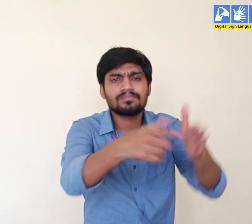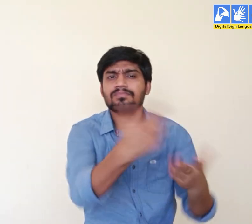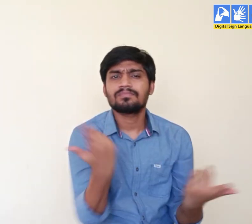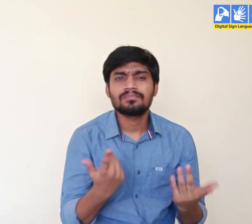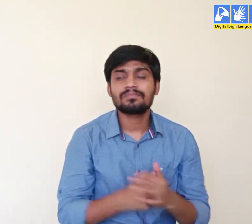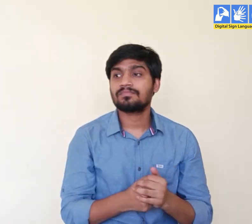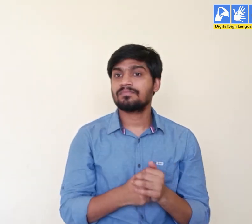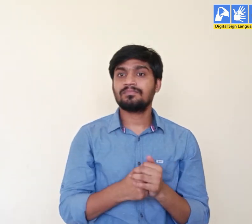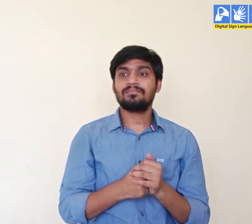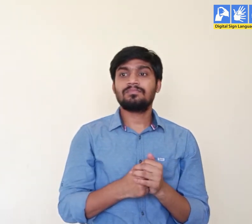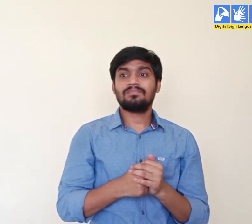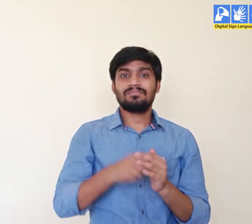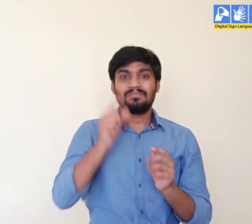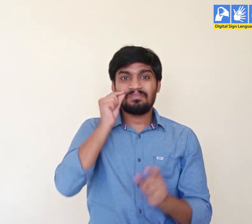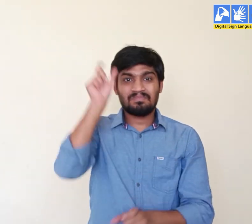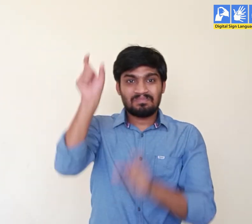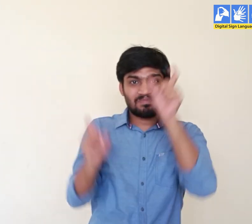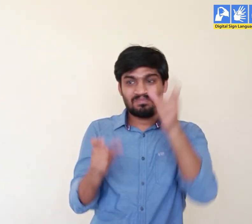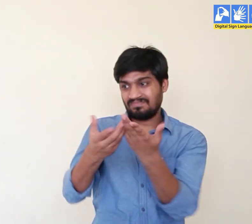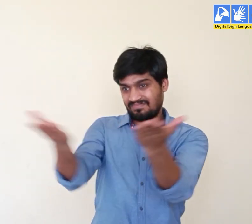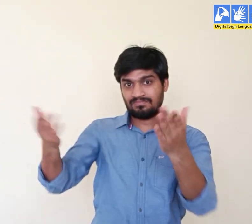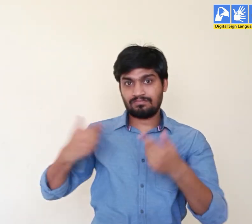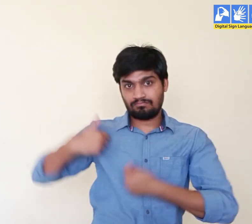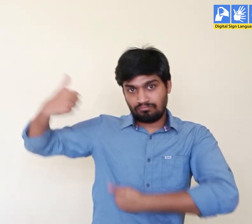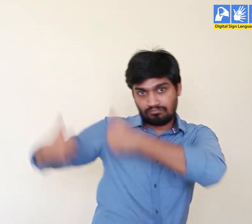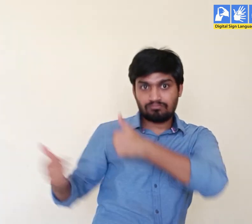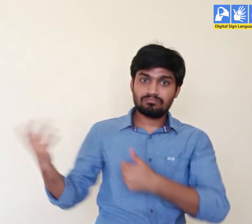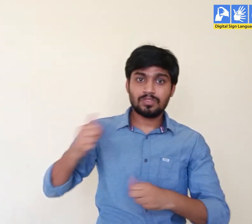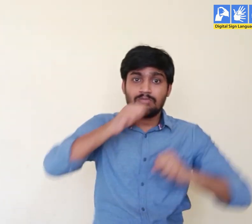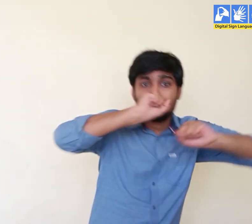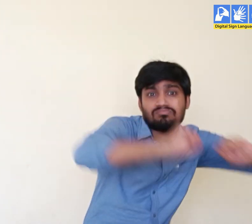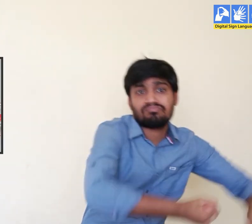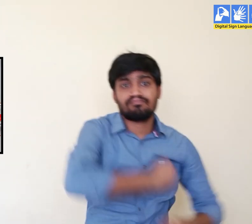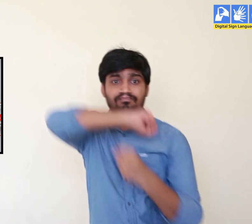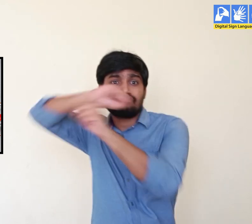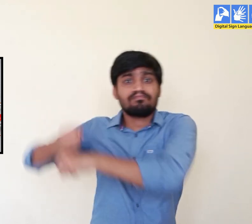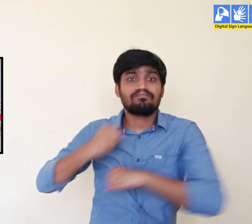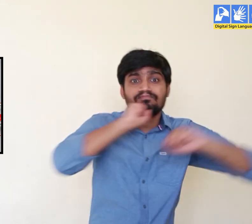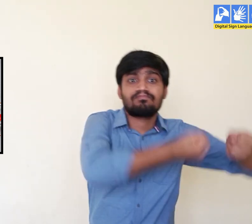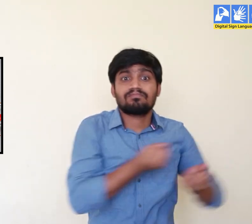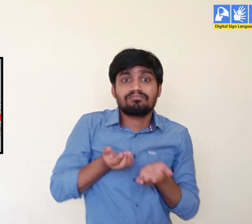On rivers, people do paddle boat racing.